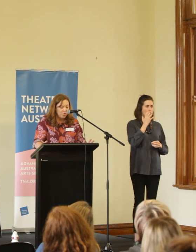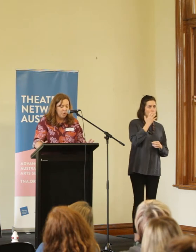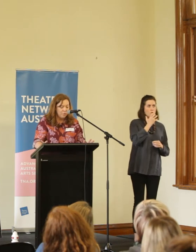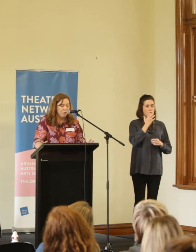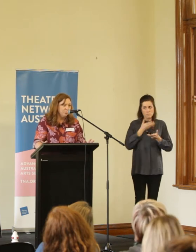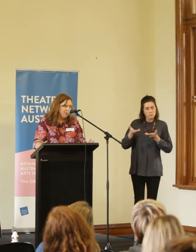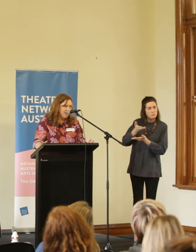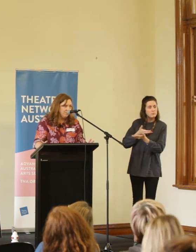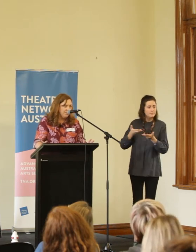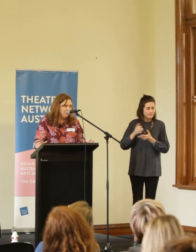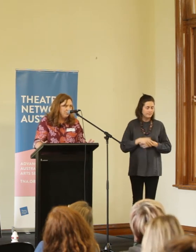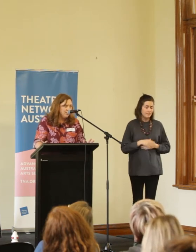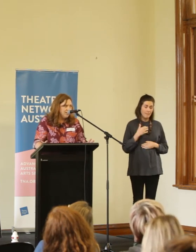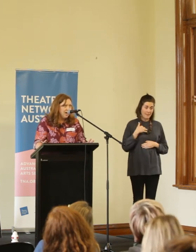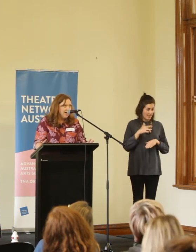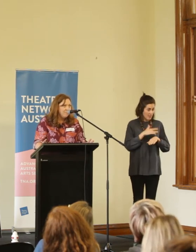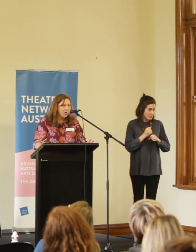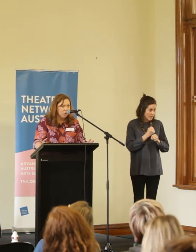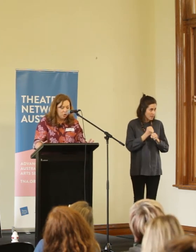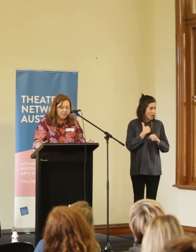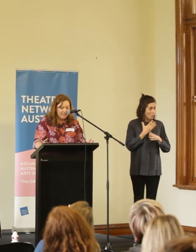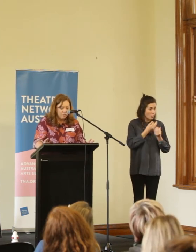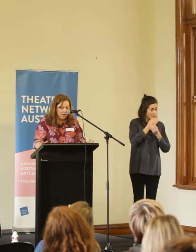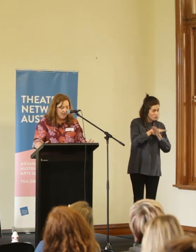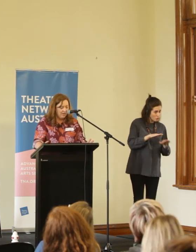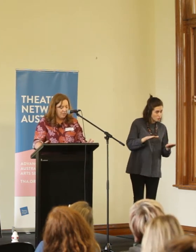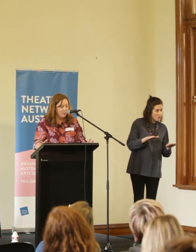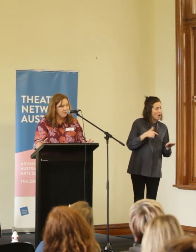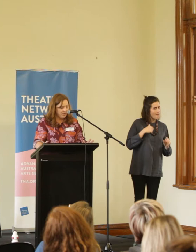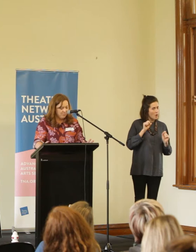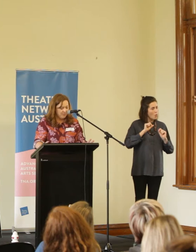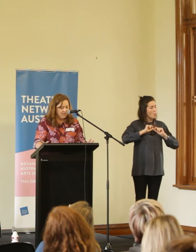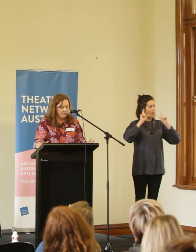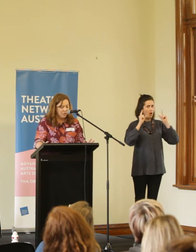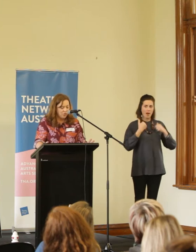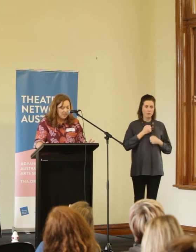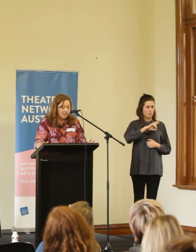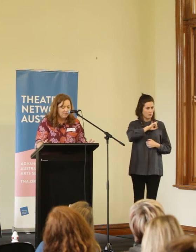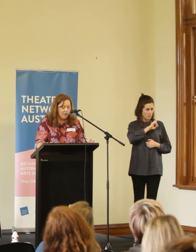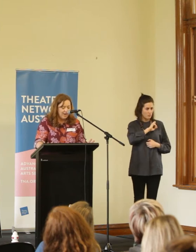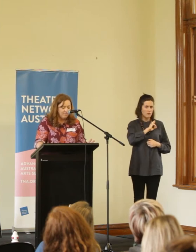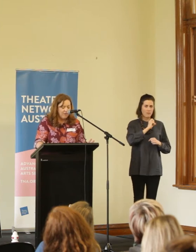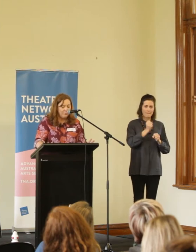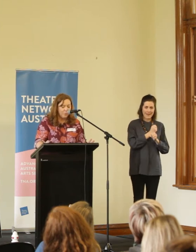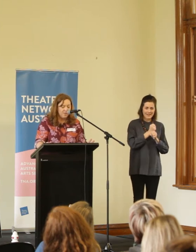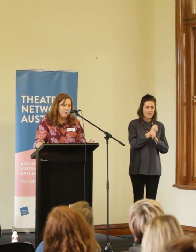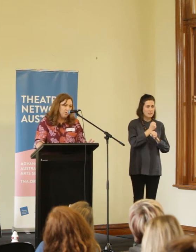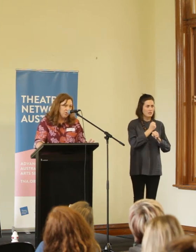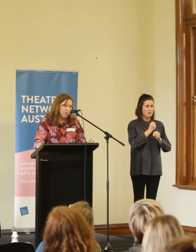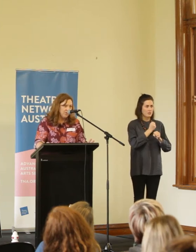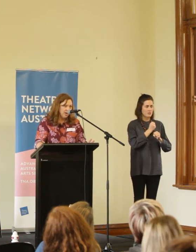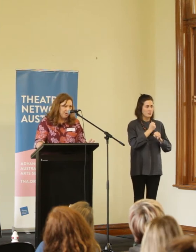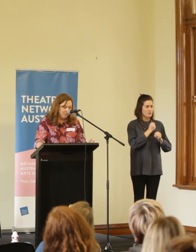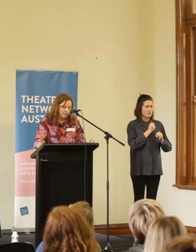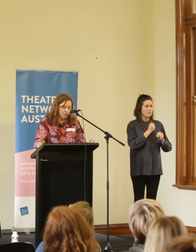theatre maker who works with children and young people, I am acutely aware of the responsibility of constructing the frame from within